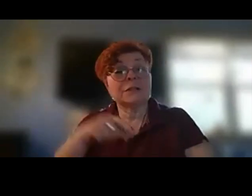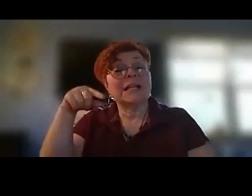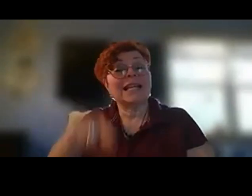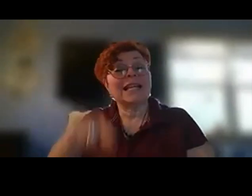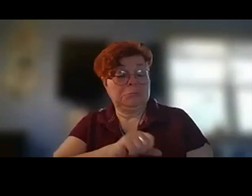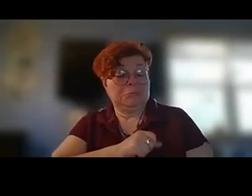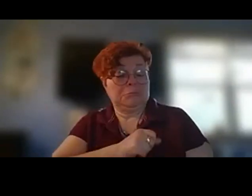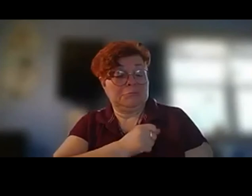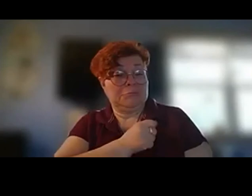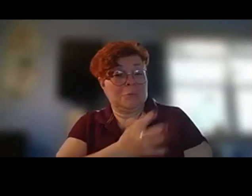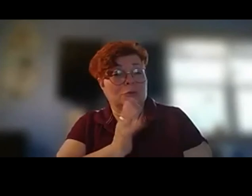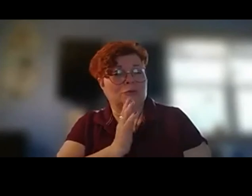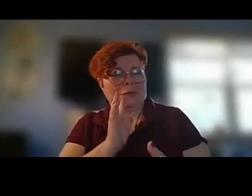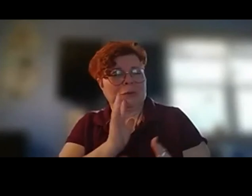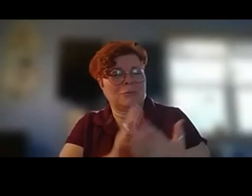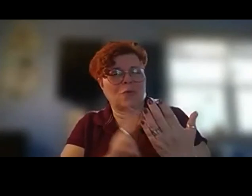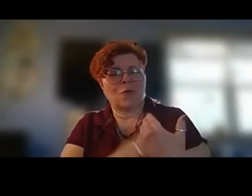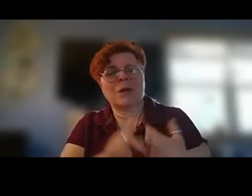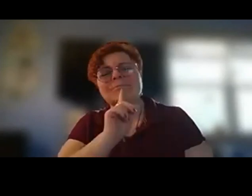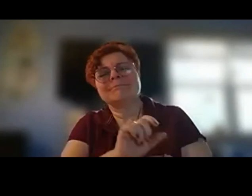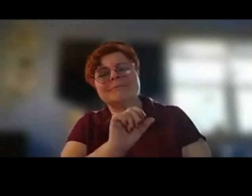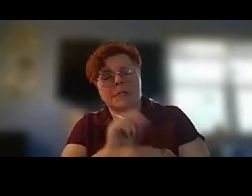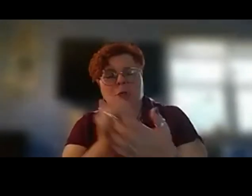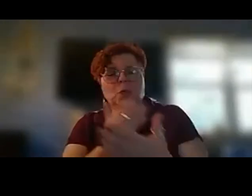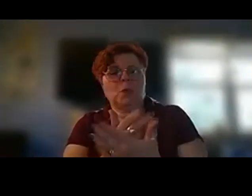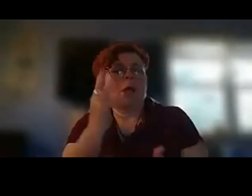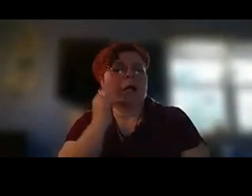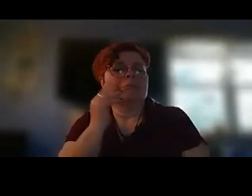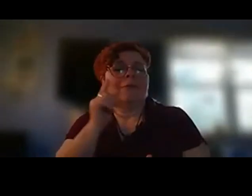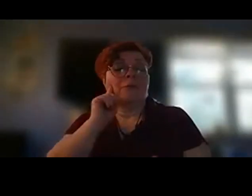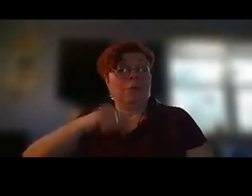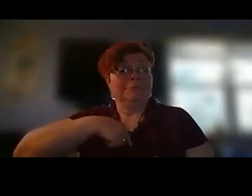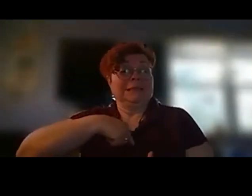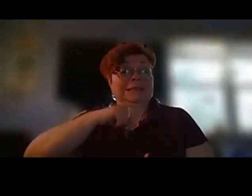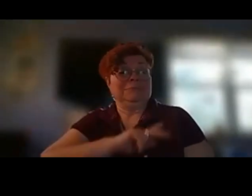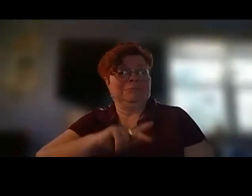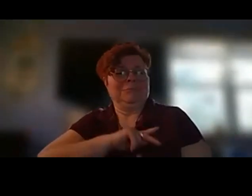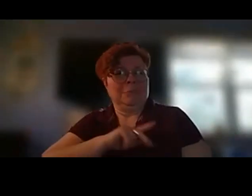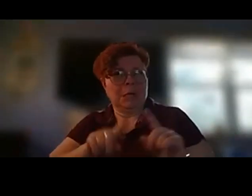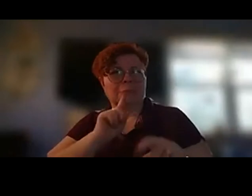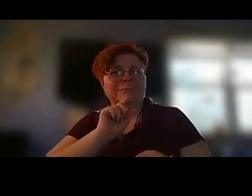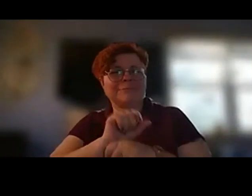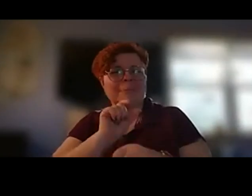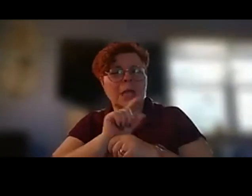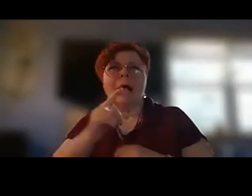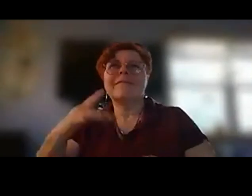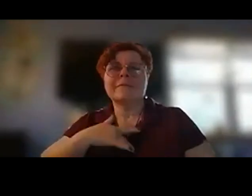is certainly a new experience for me personally but it really kind of spoke to me in a number of ways